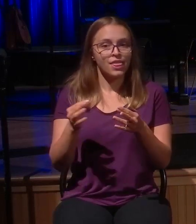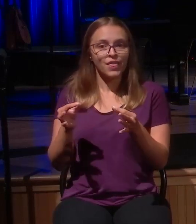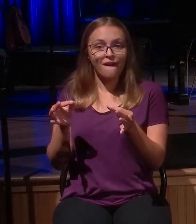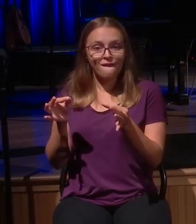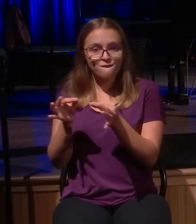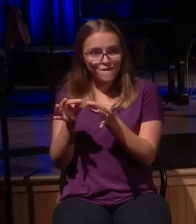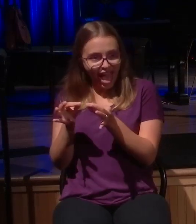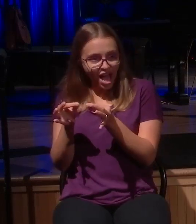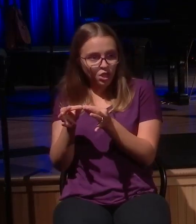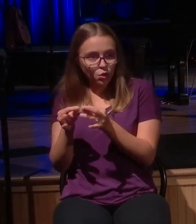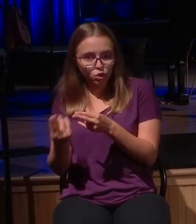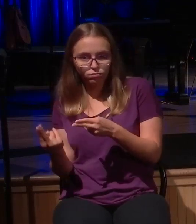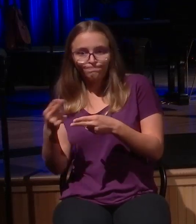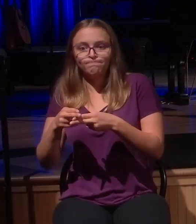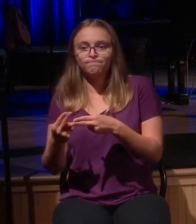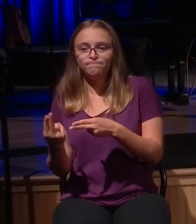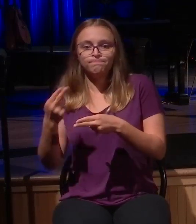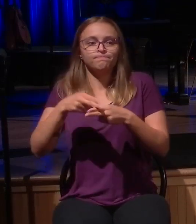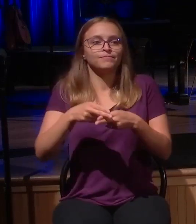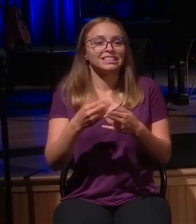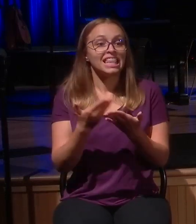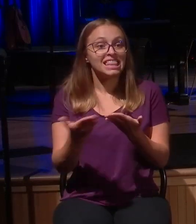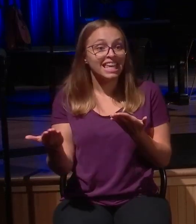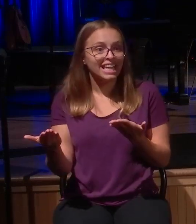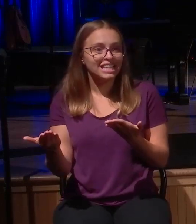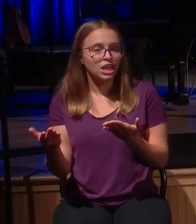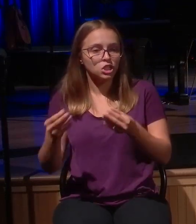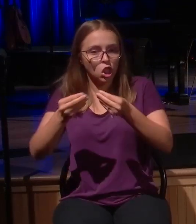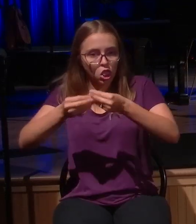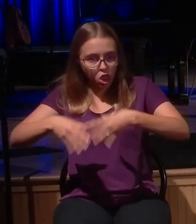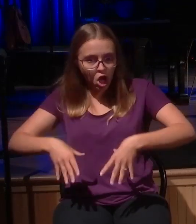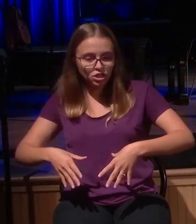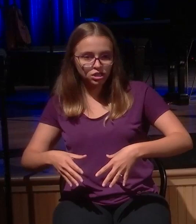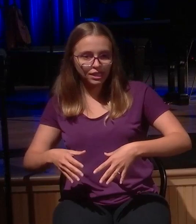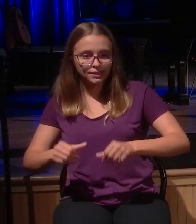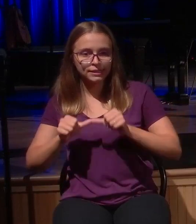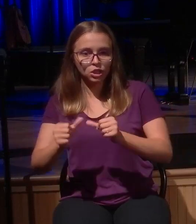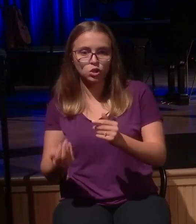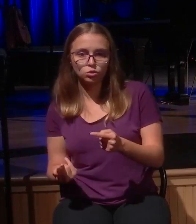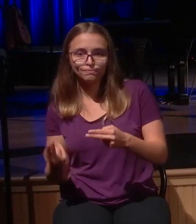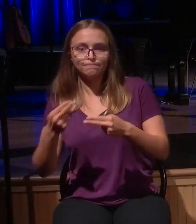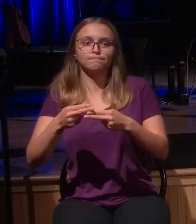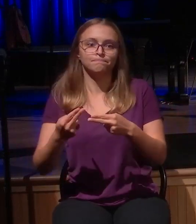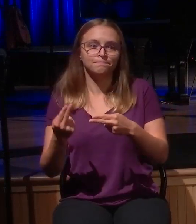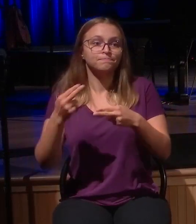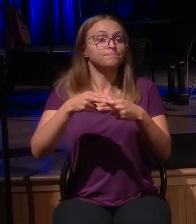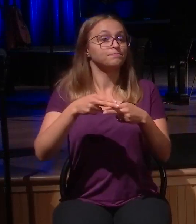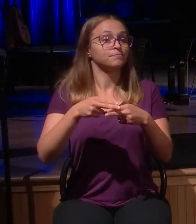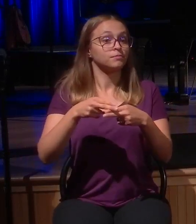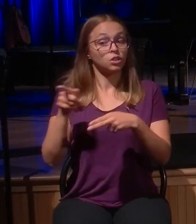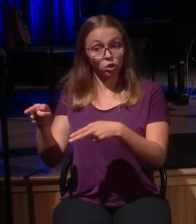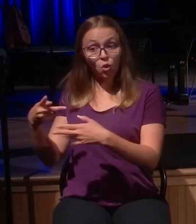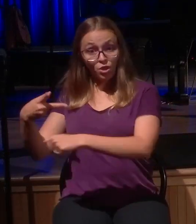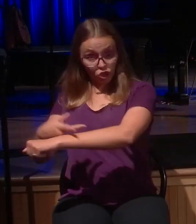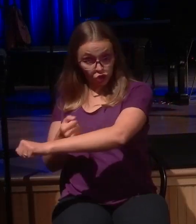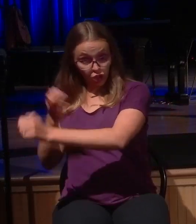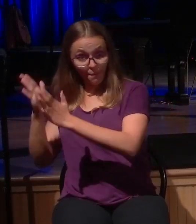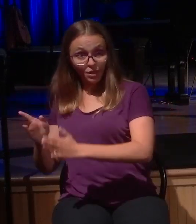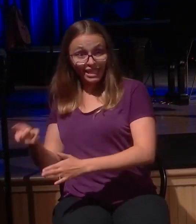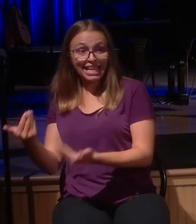the thing that is lost, the stakes are growing greater. Case in point, the shepherd has 100 sheep, he loses